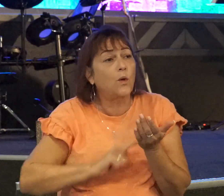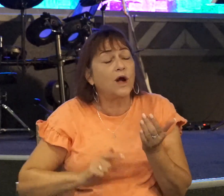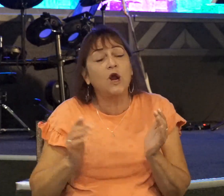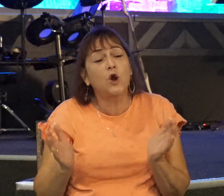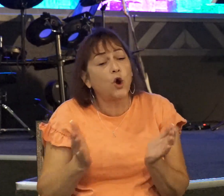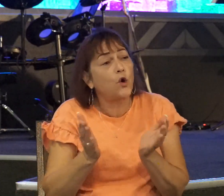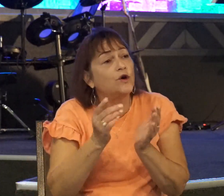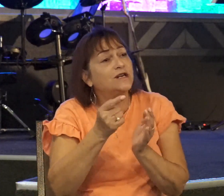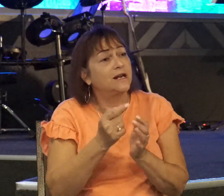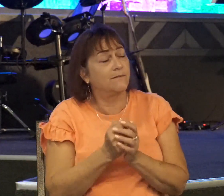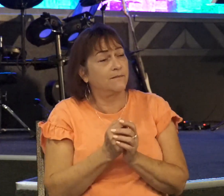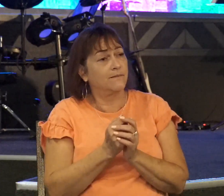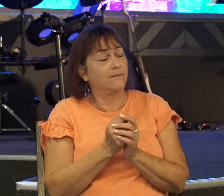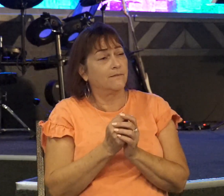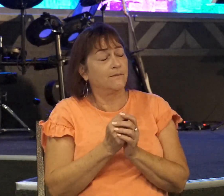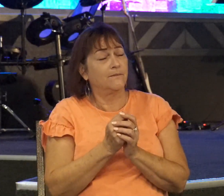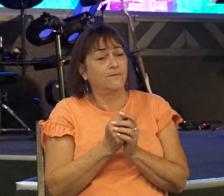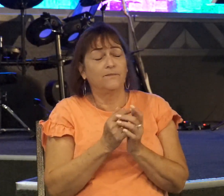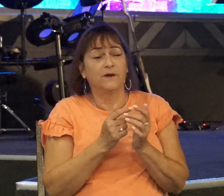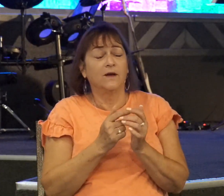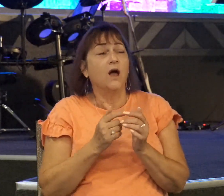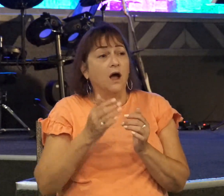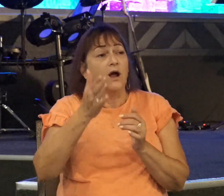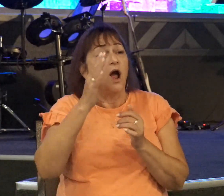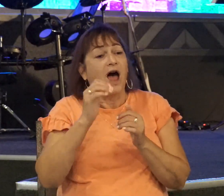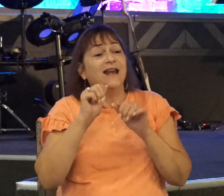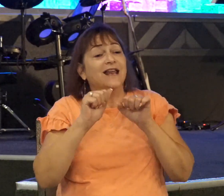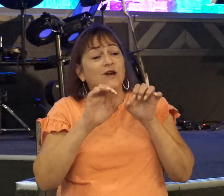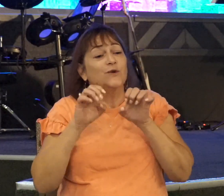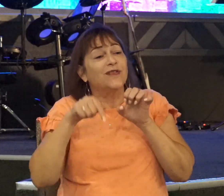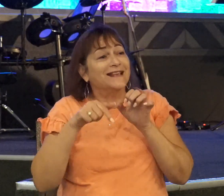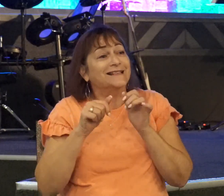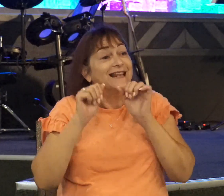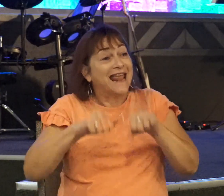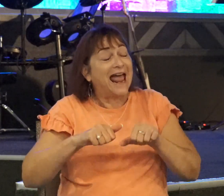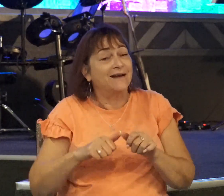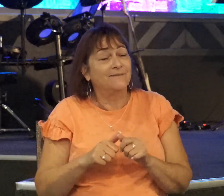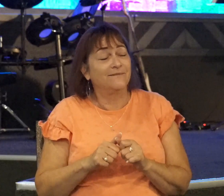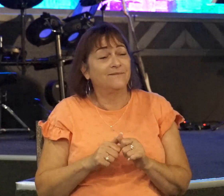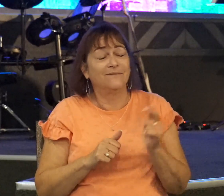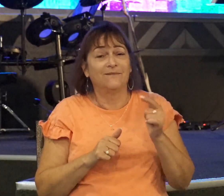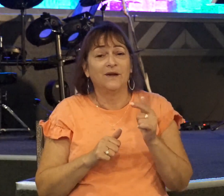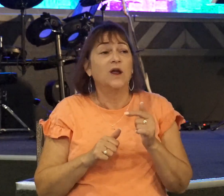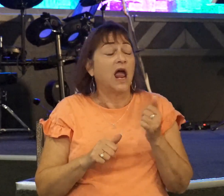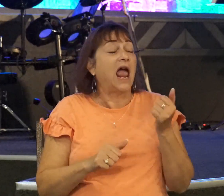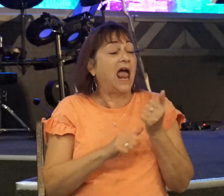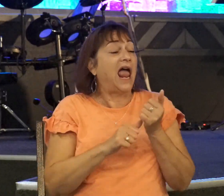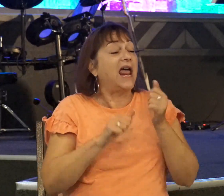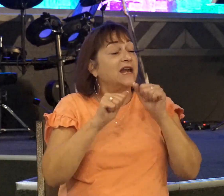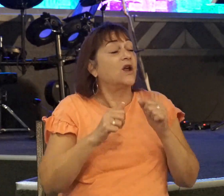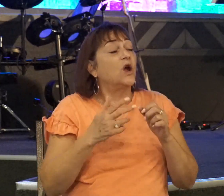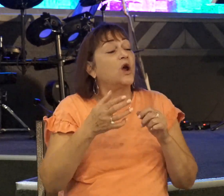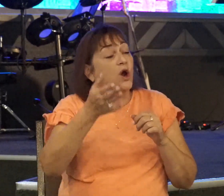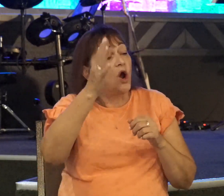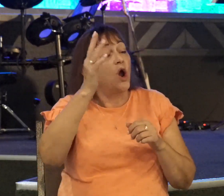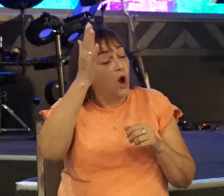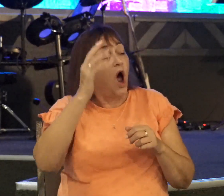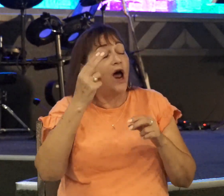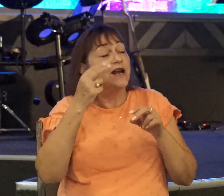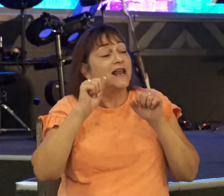Armor-bearer, God can do this. Armor-bearer, God can use just two people like us to save Israel.